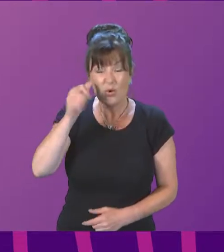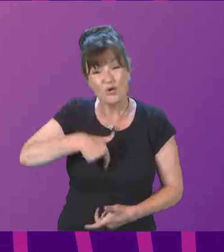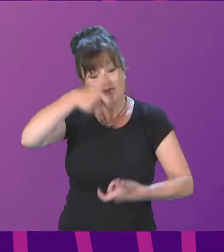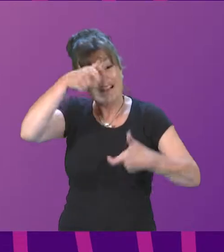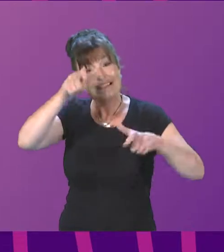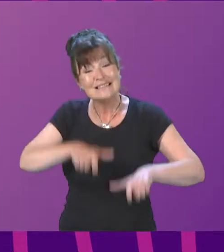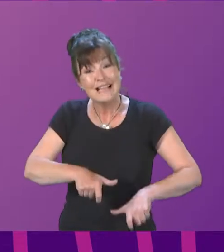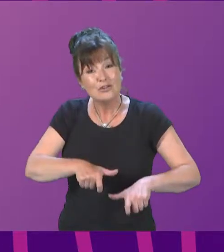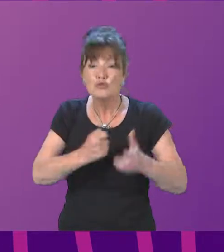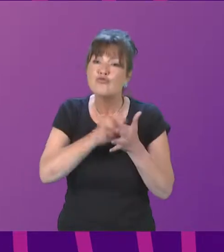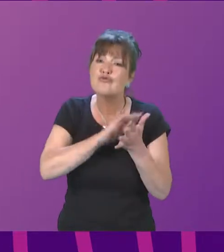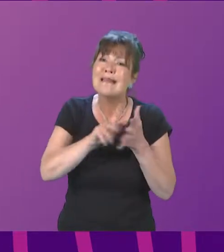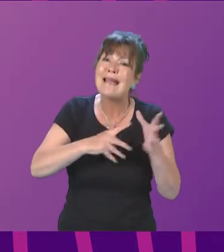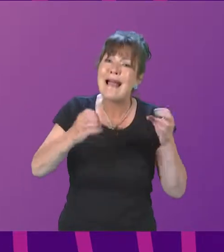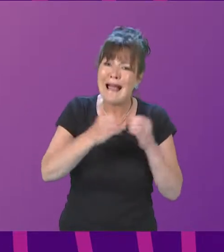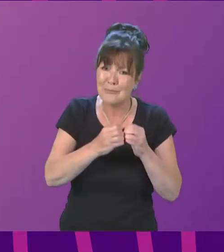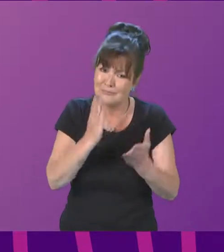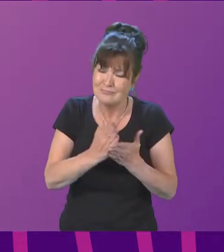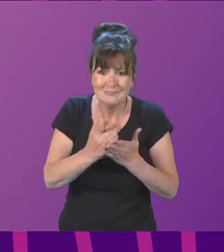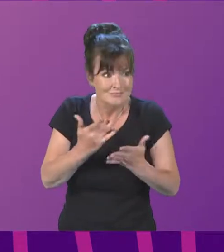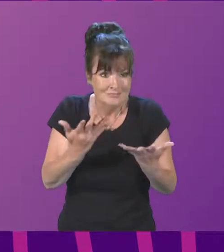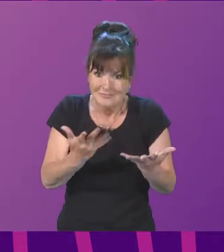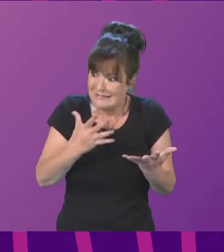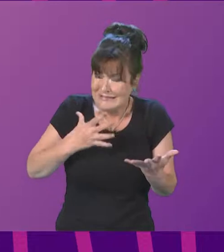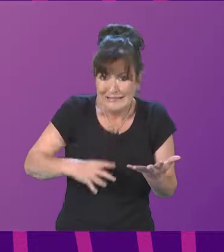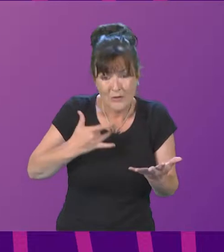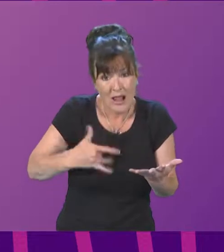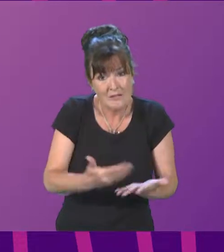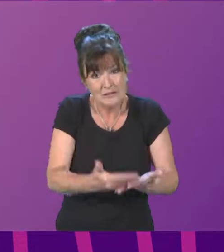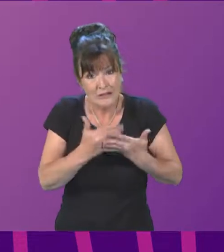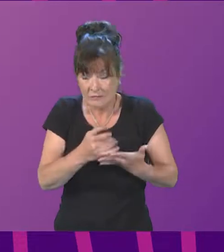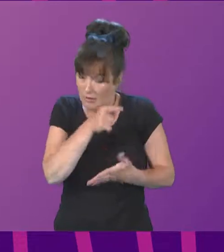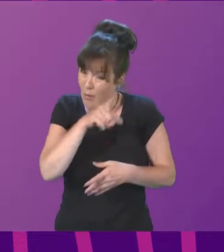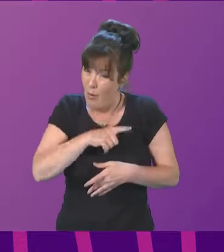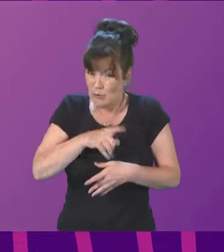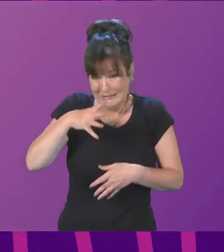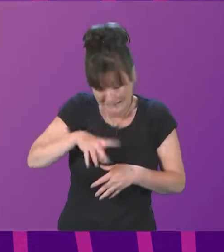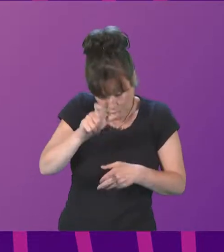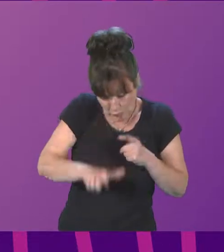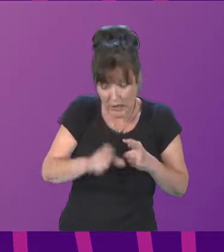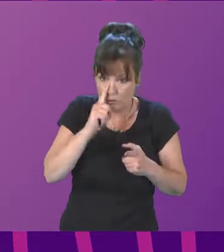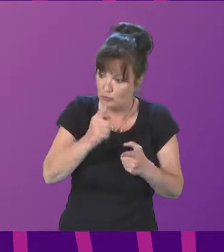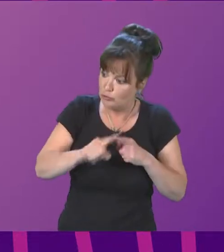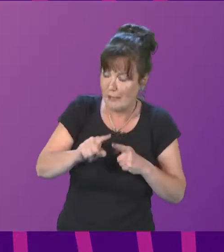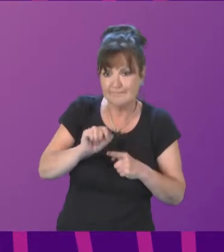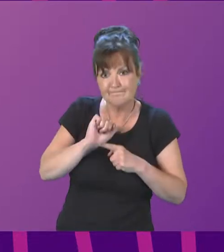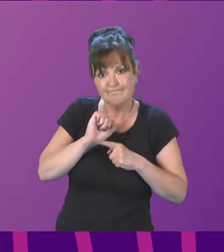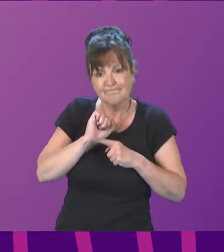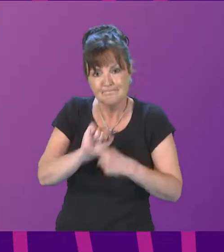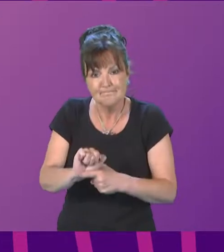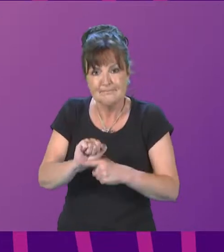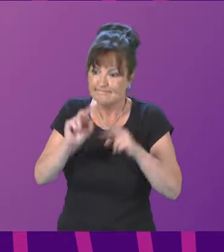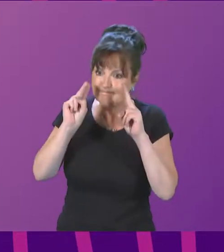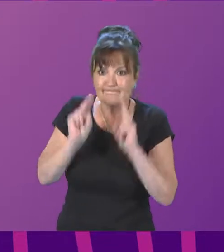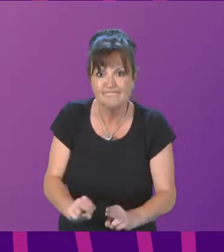to be front and centre of the SNP Government's efforts to end Scotland's drug-related deaths epidemic. I was shocked to learn